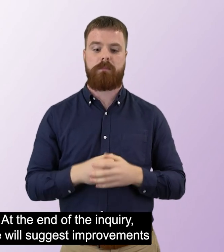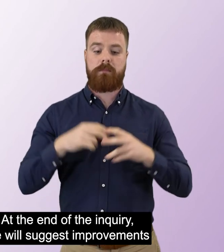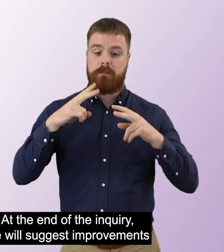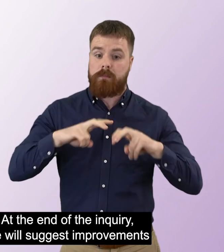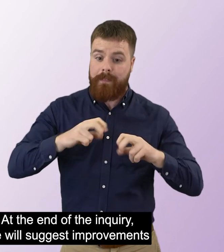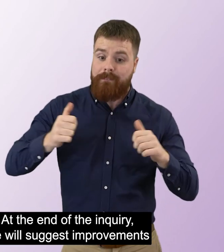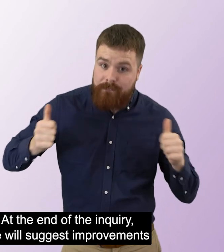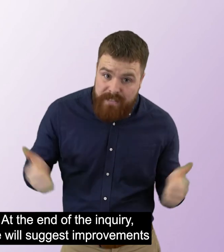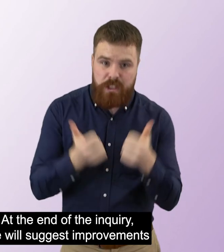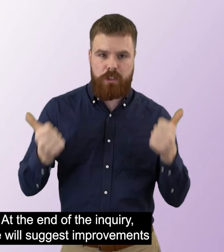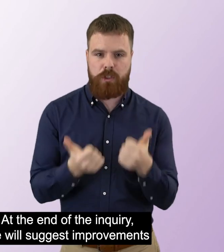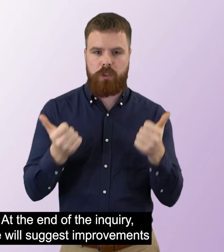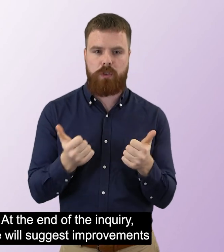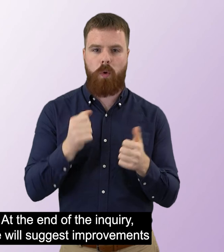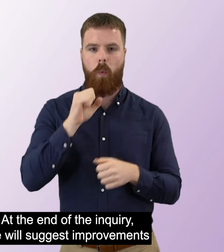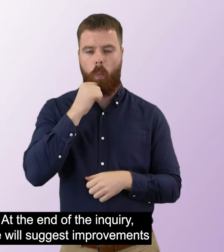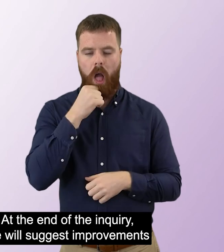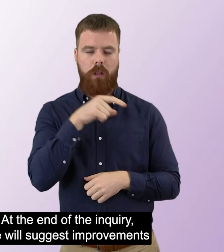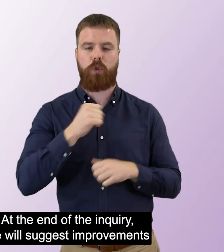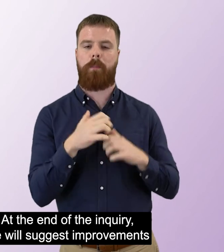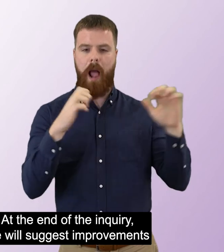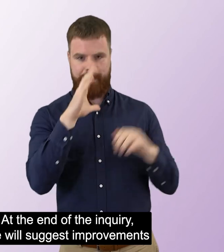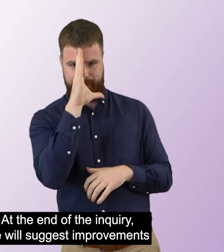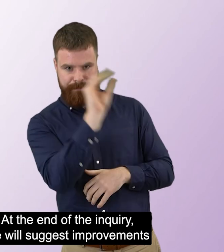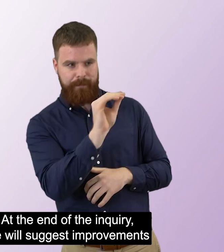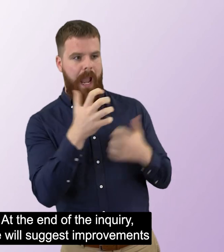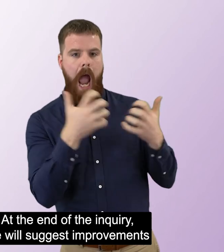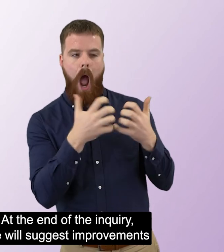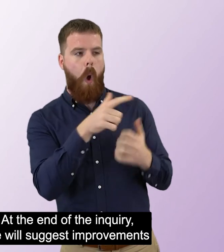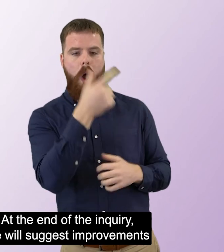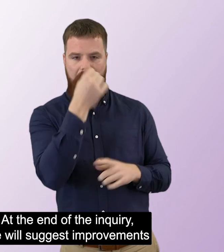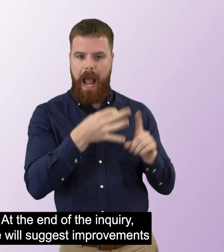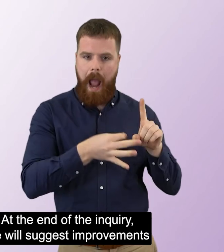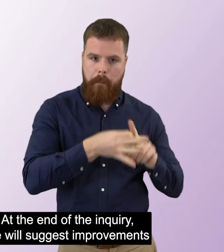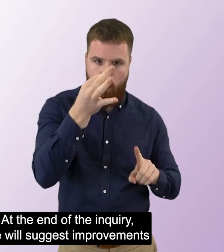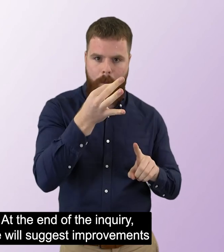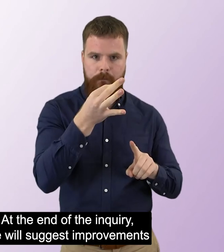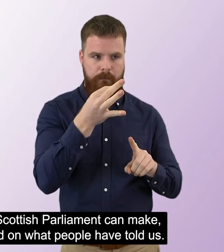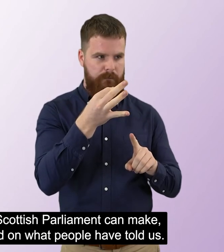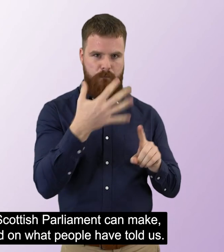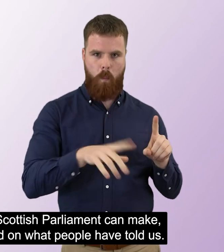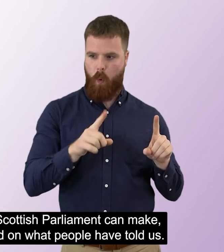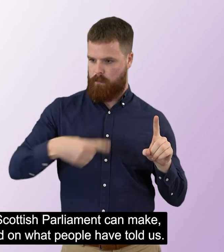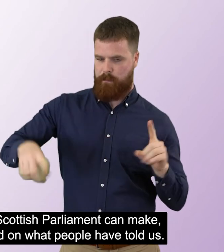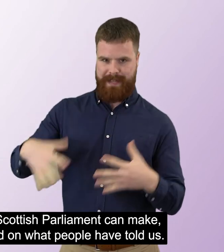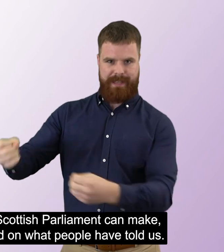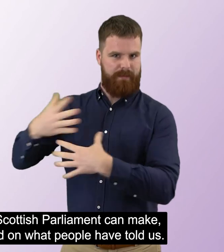At the end of the inquiry, we will suggest improvements the Scottish Parliament can make, based on what people have told us.